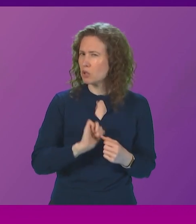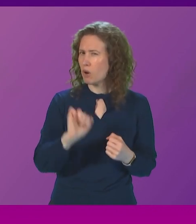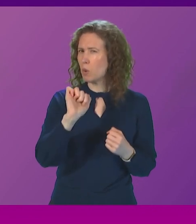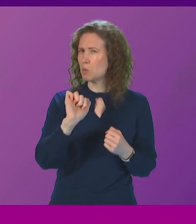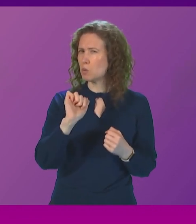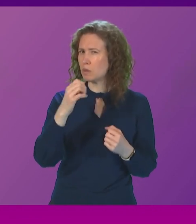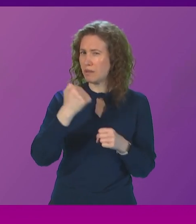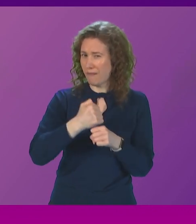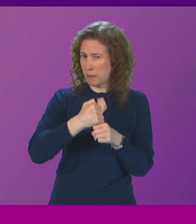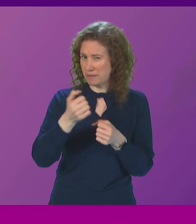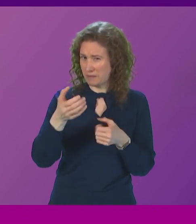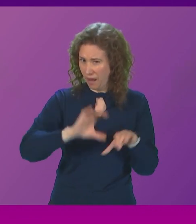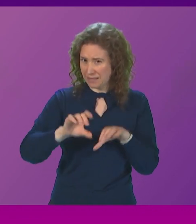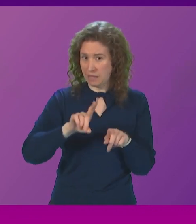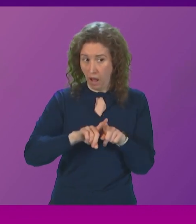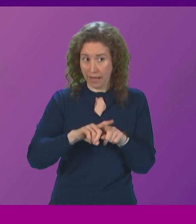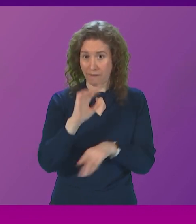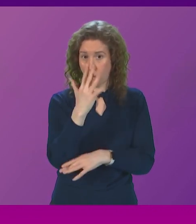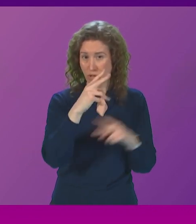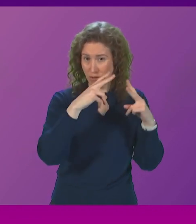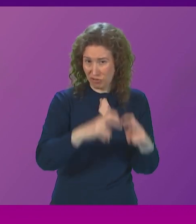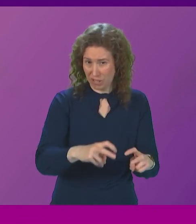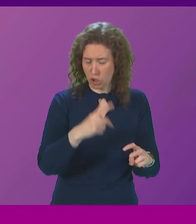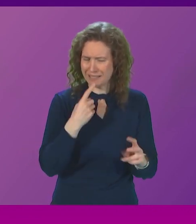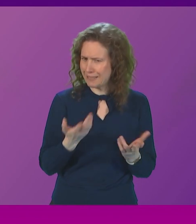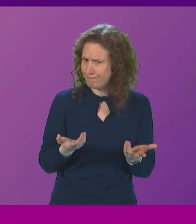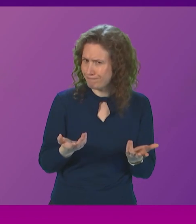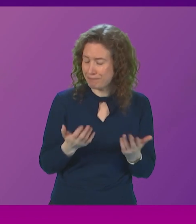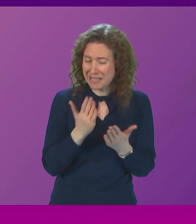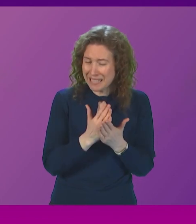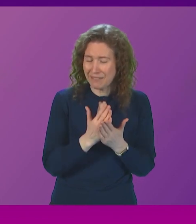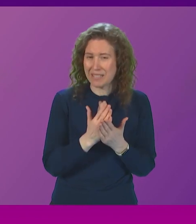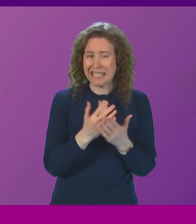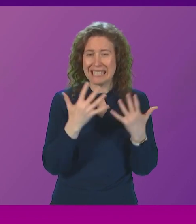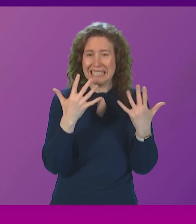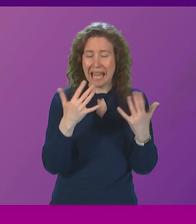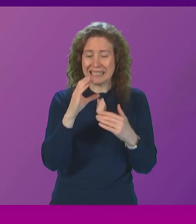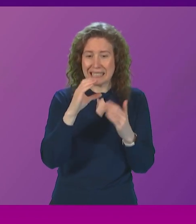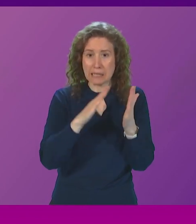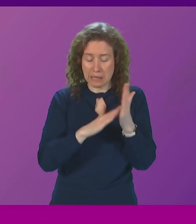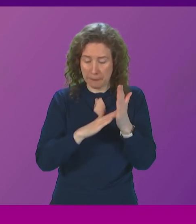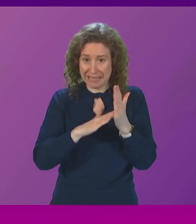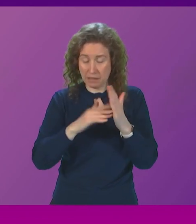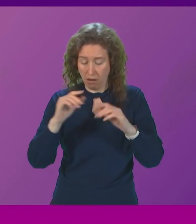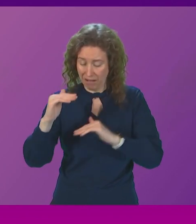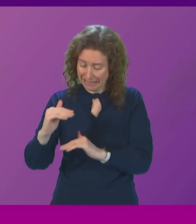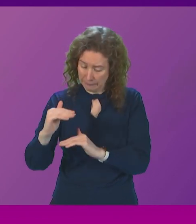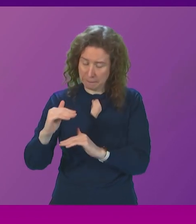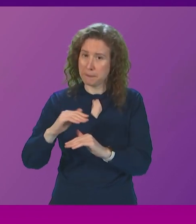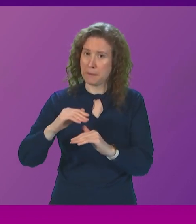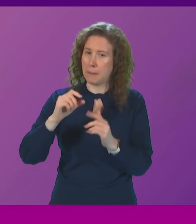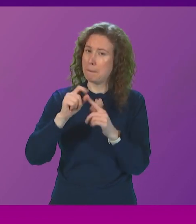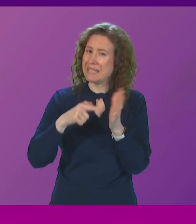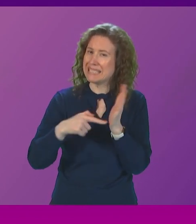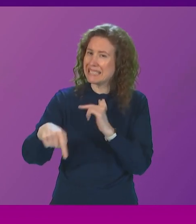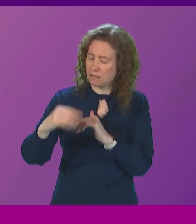scientists such as those in forestry research they are suggesting that even 10 centimetres deep peat might be worth protecting and certainly